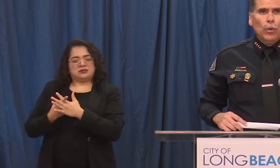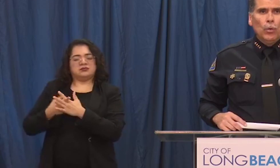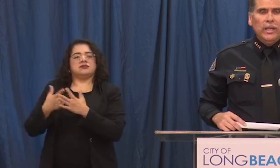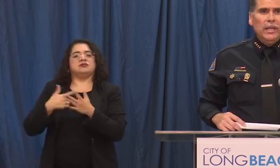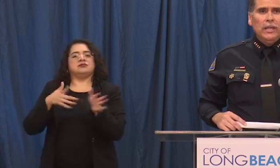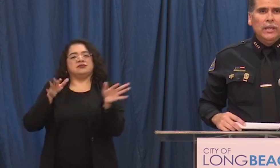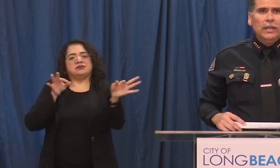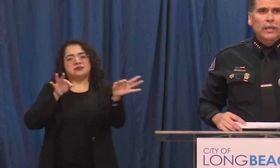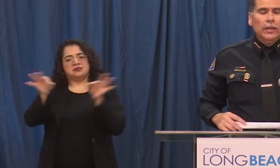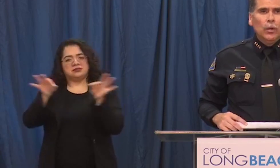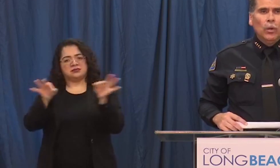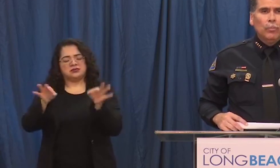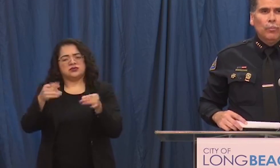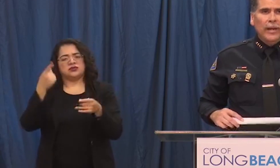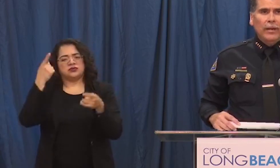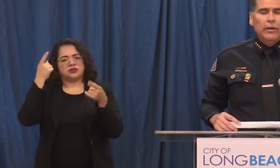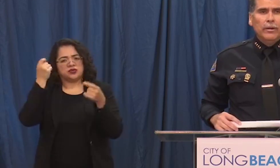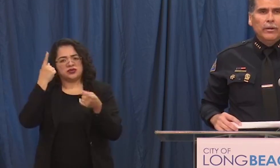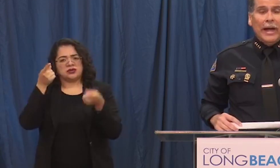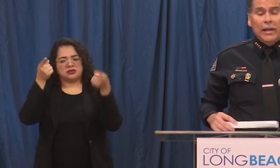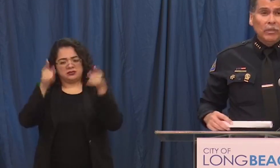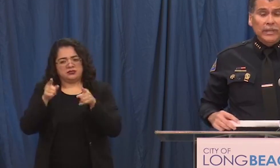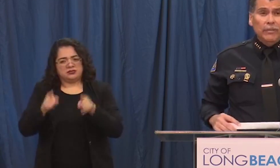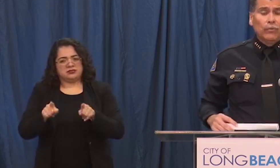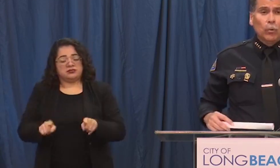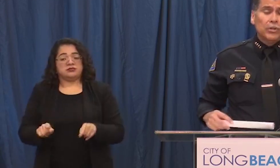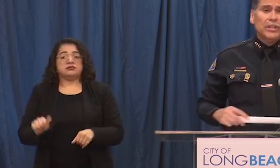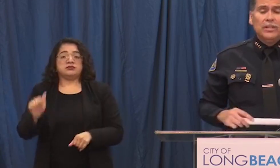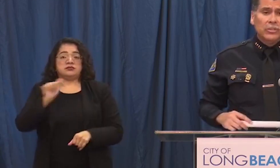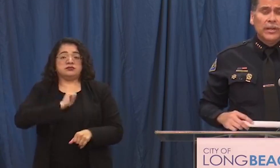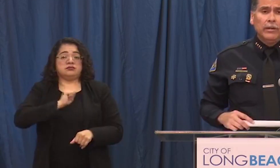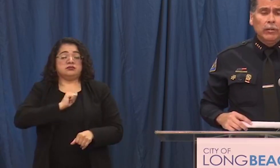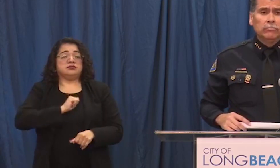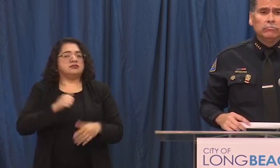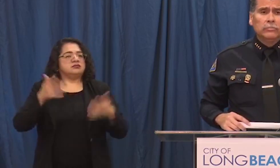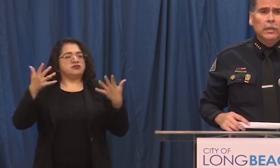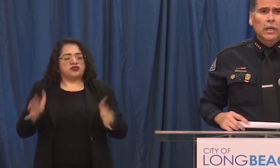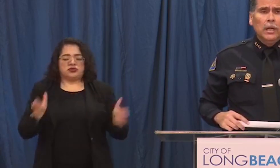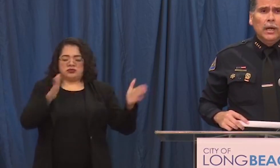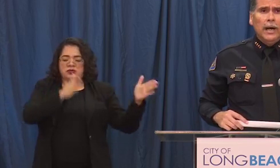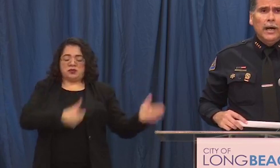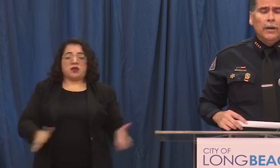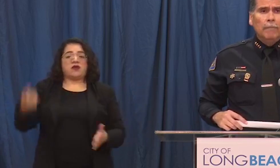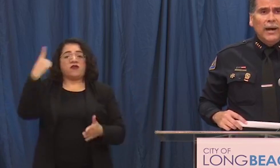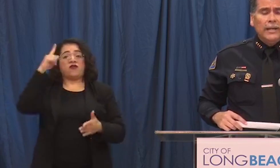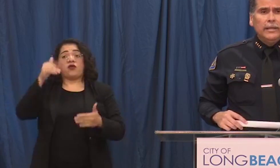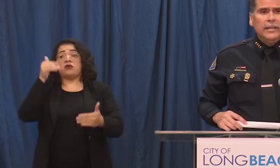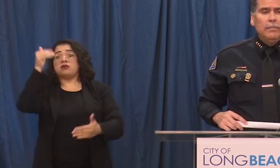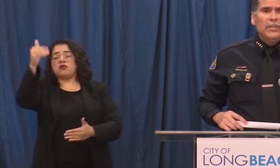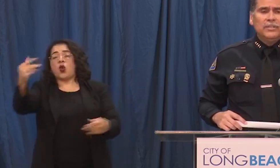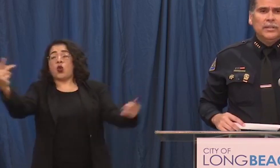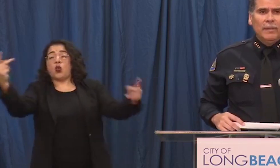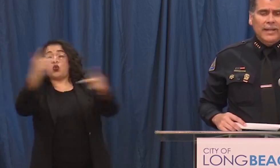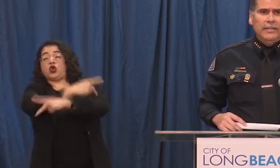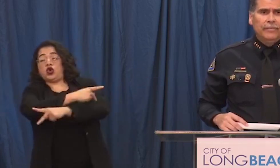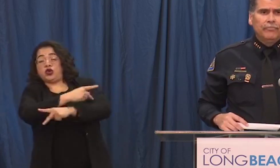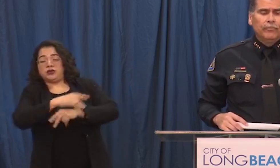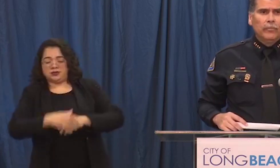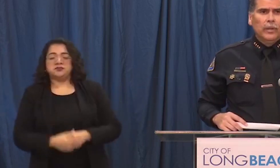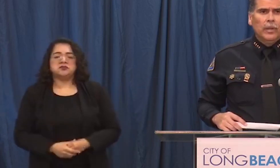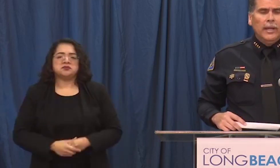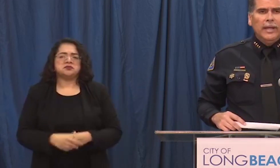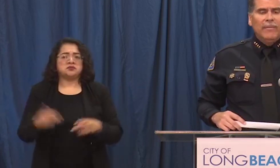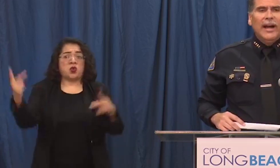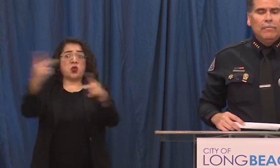we were prepared i believe for worst case scenario uh but keep this in mind